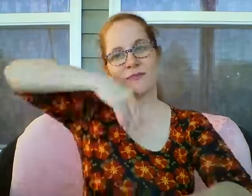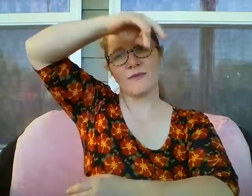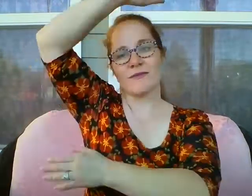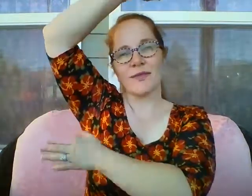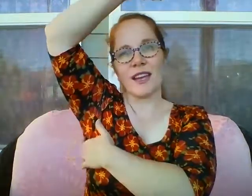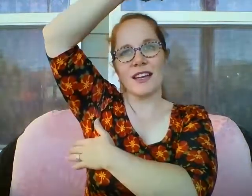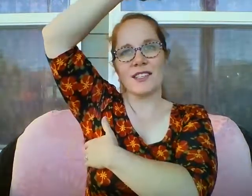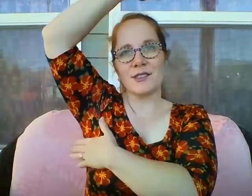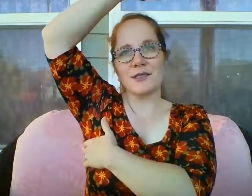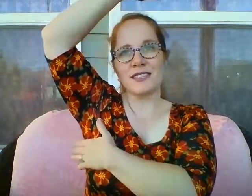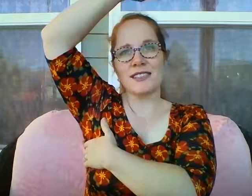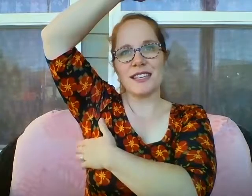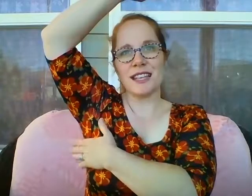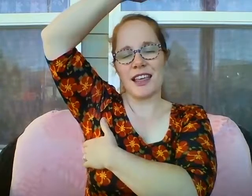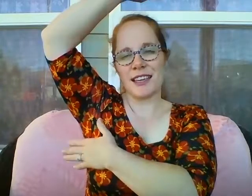I choose to see the light.